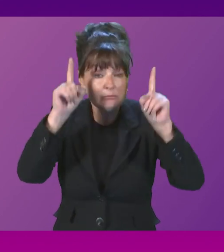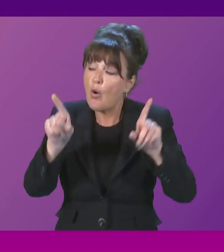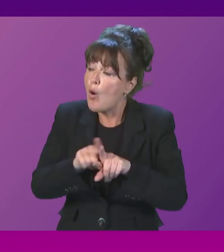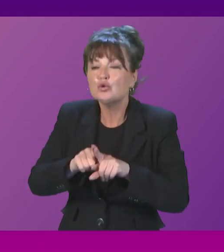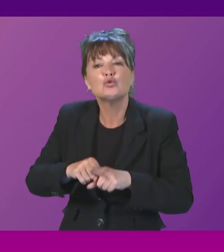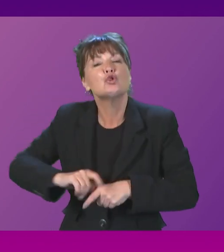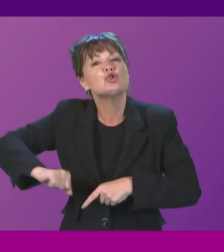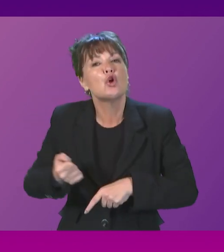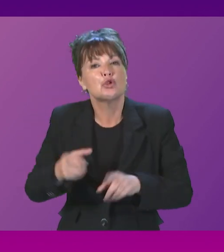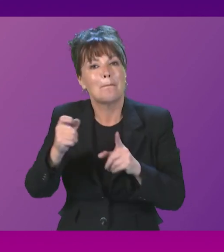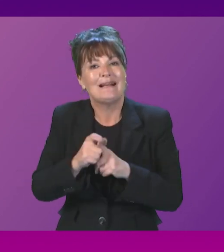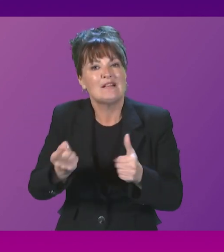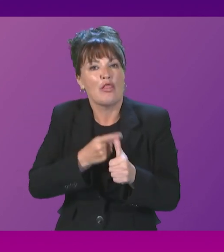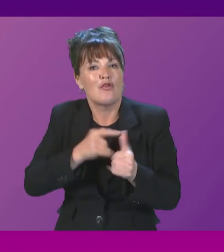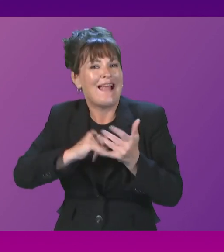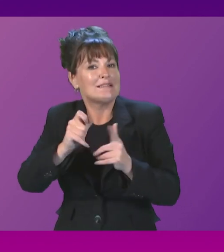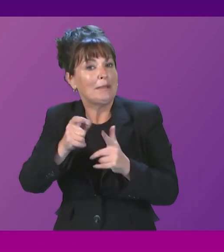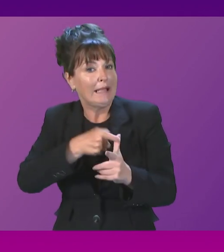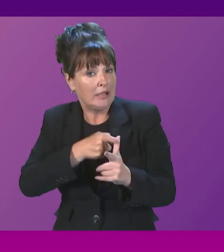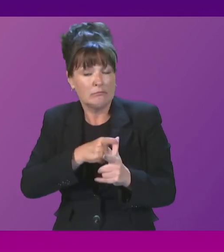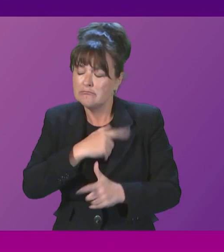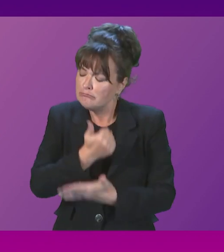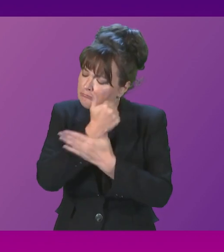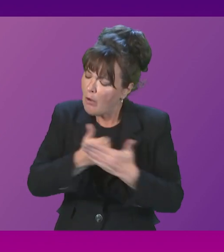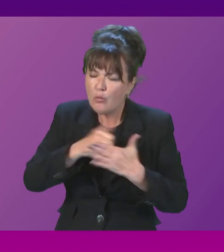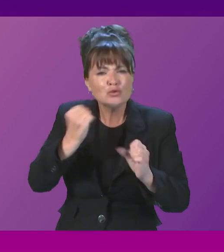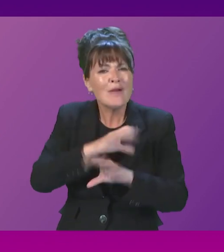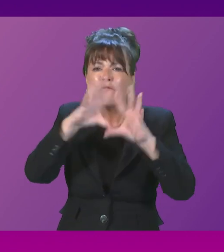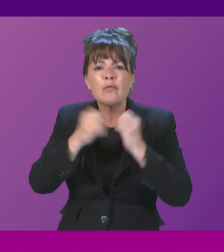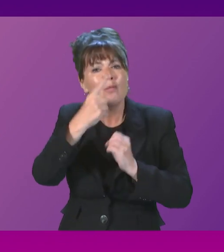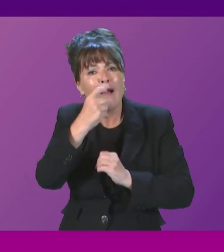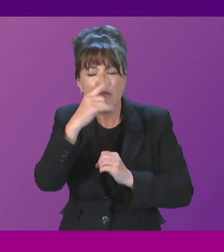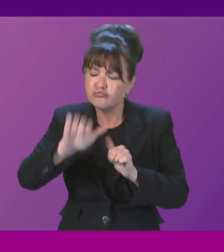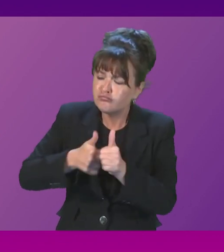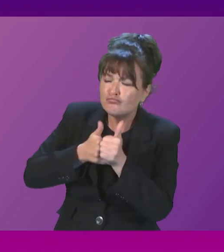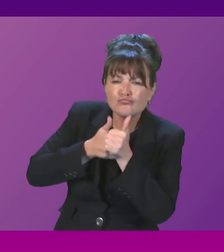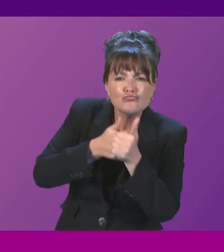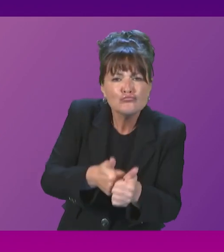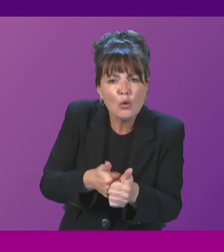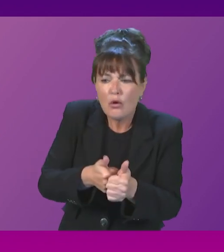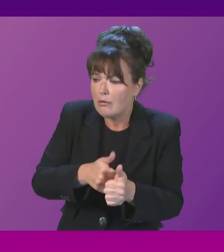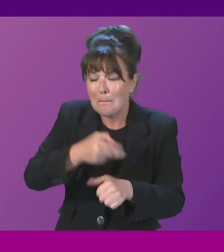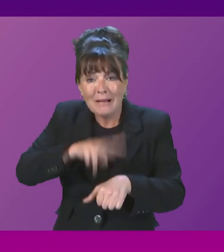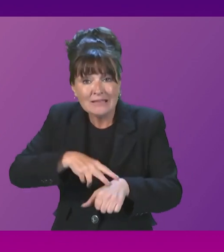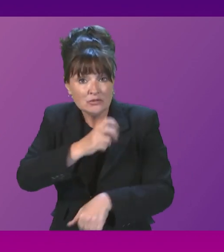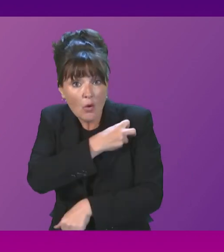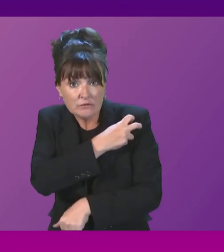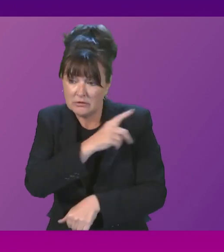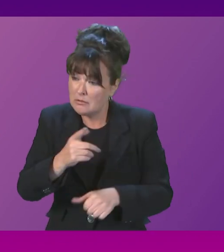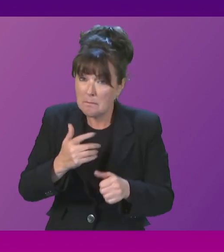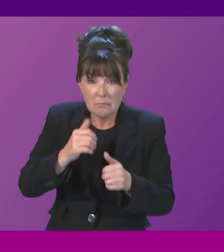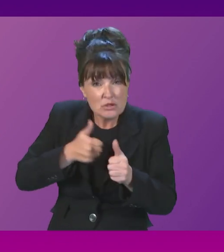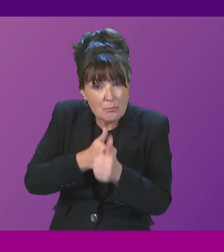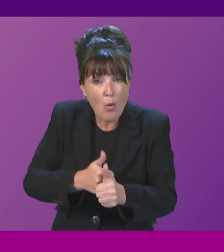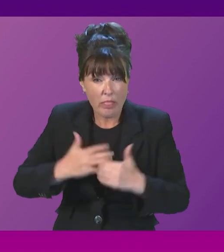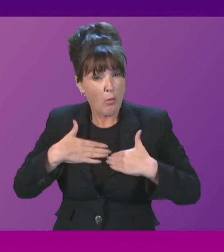Authority. We will always do everything we can to support the work, the well-being and the resilience of our police officers. They do a fantastic job,